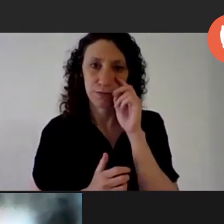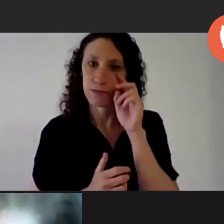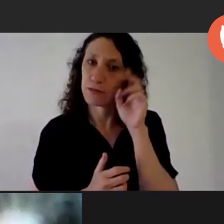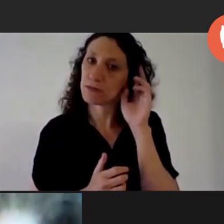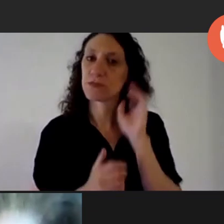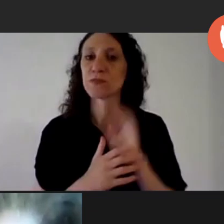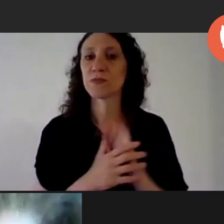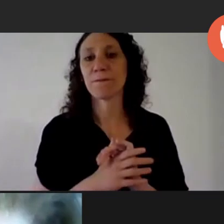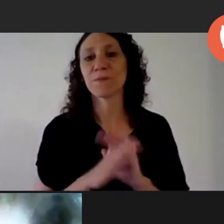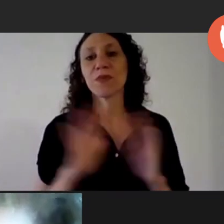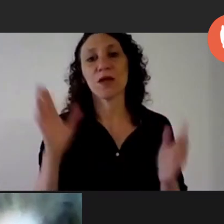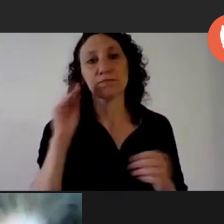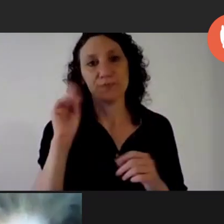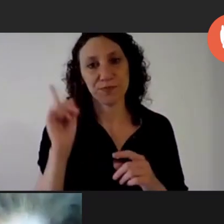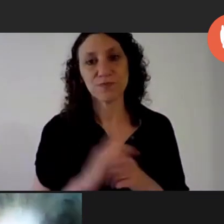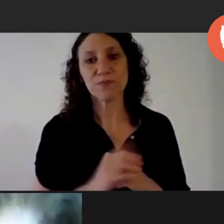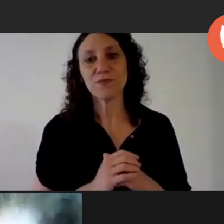maria her microphone is muted